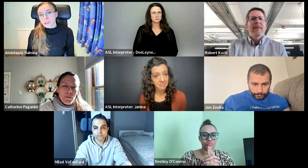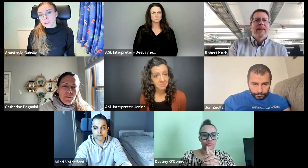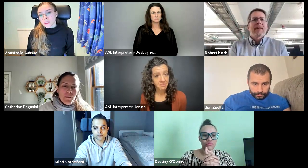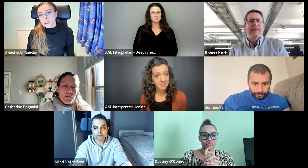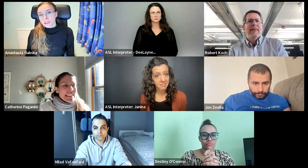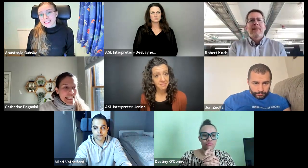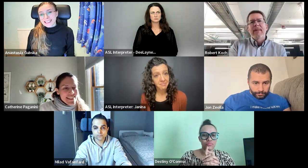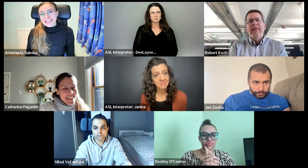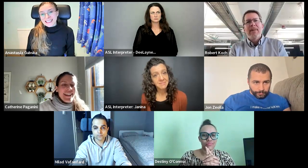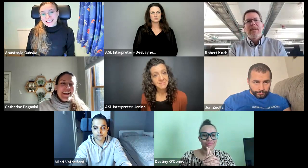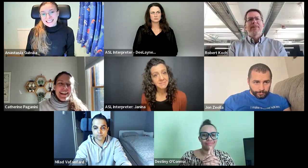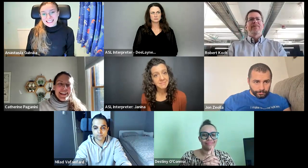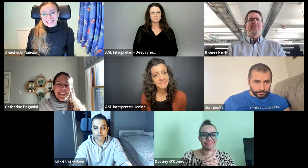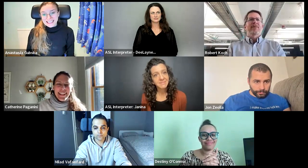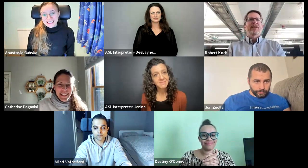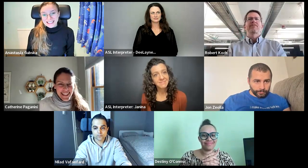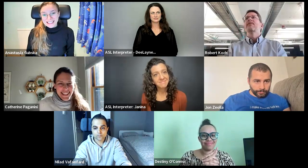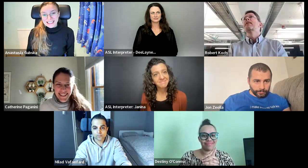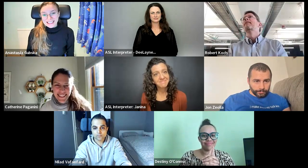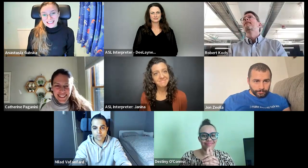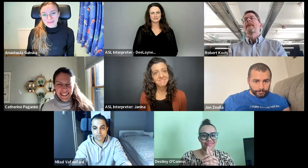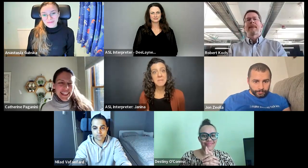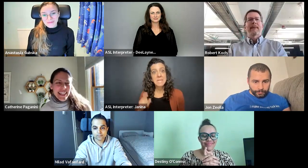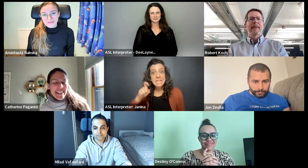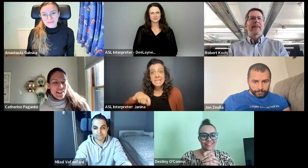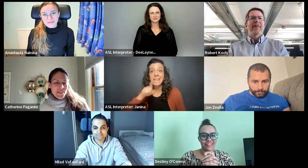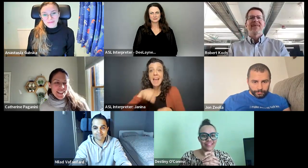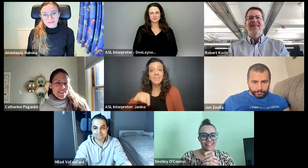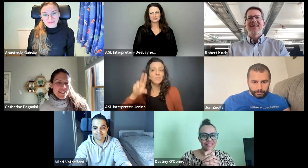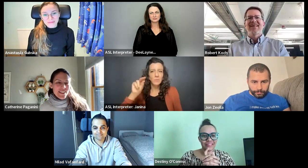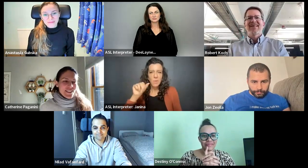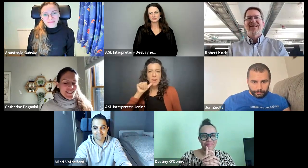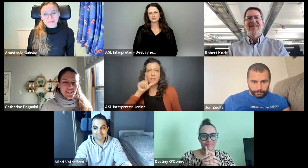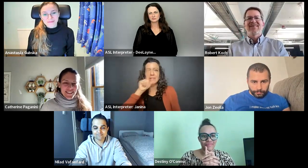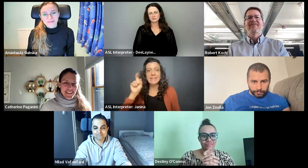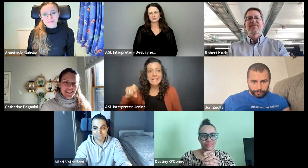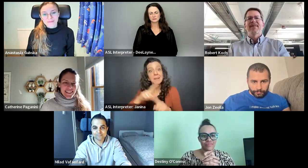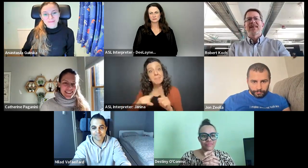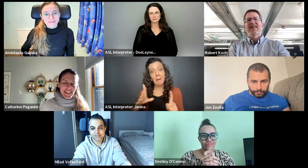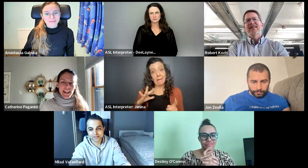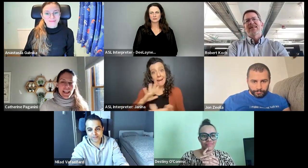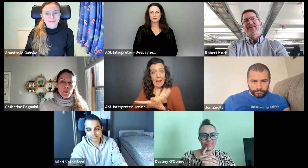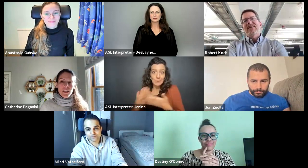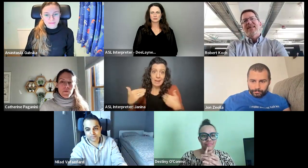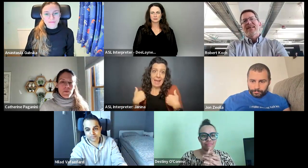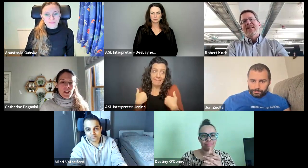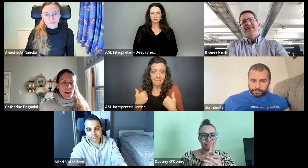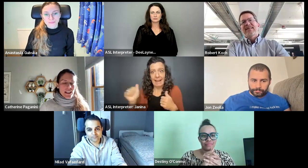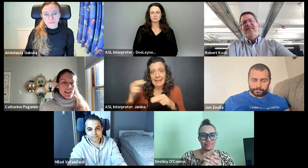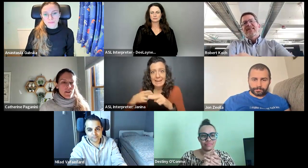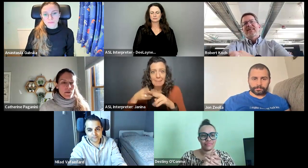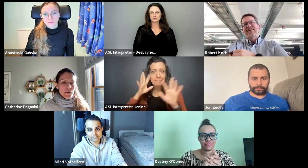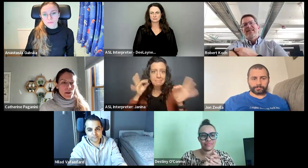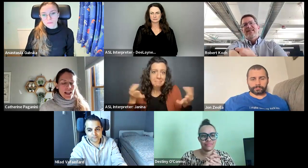We don't really need an answer. Uh, but it would be cool to, uh, get a name. Um,